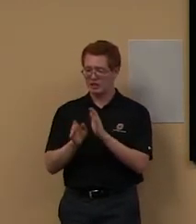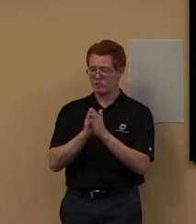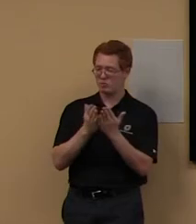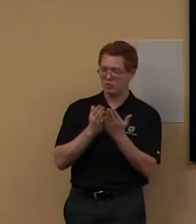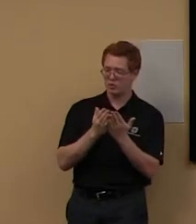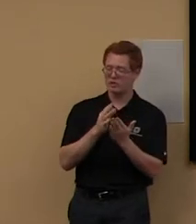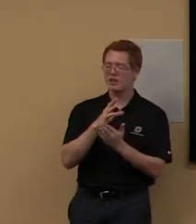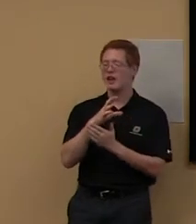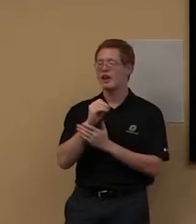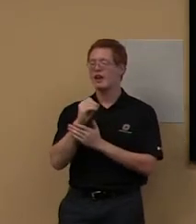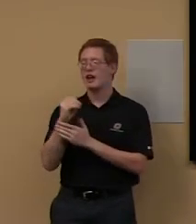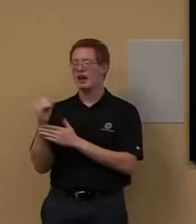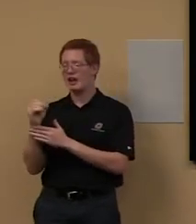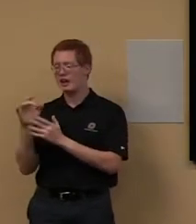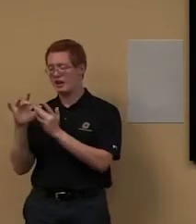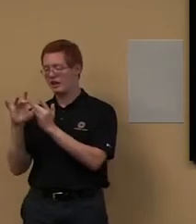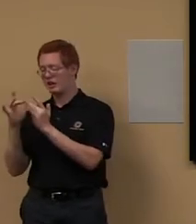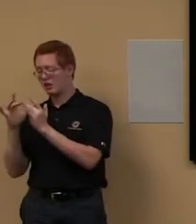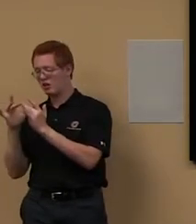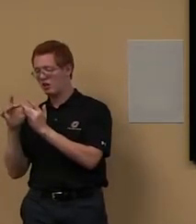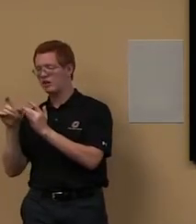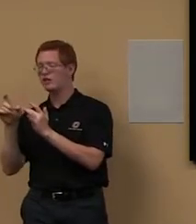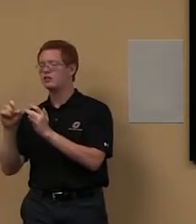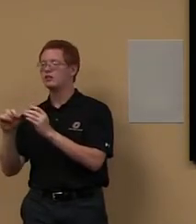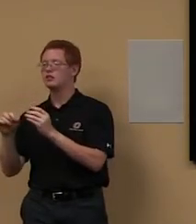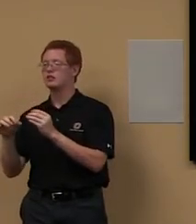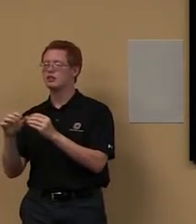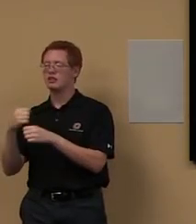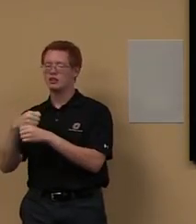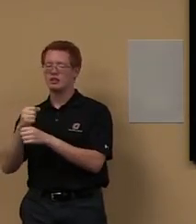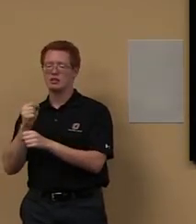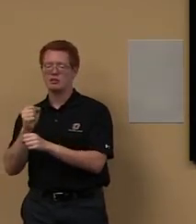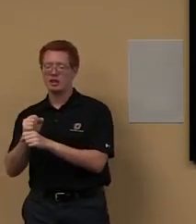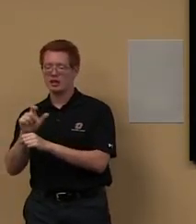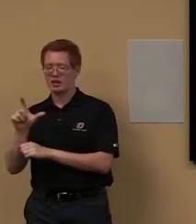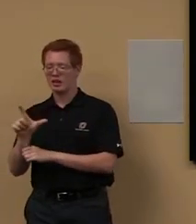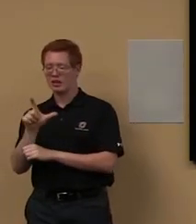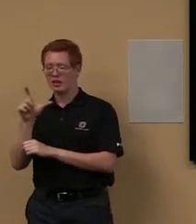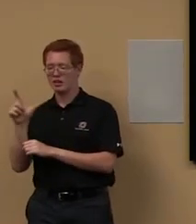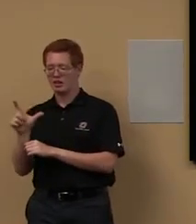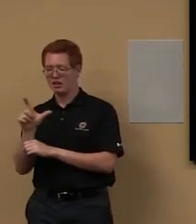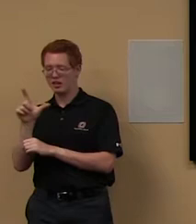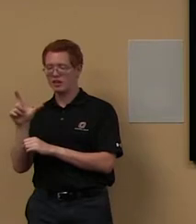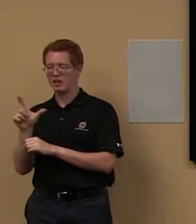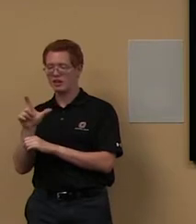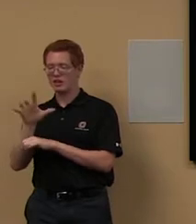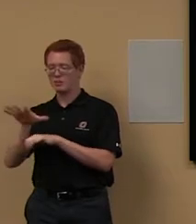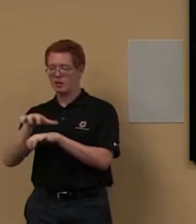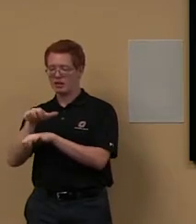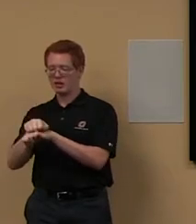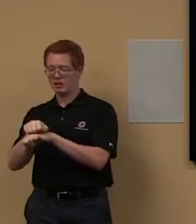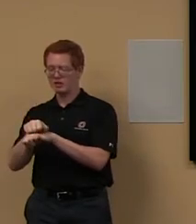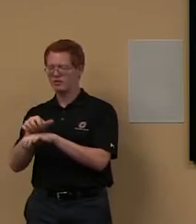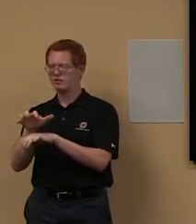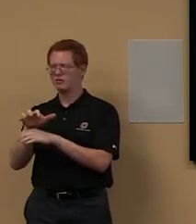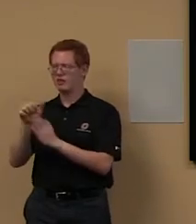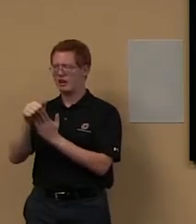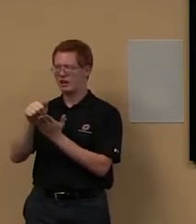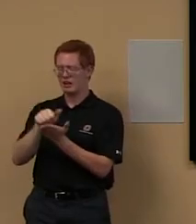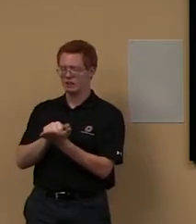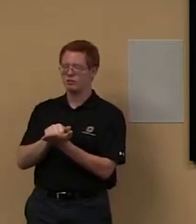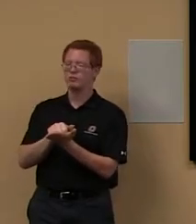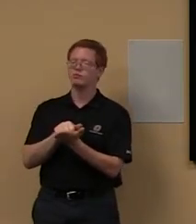leave today, we'll make sure that, there's only three of you. So you can actually create your library accounts before we go. Um,